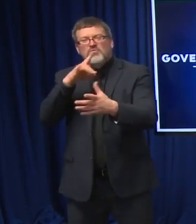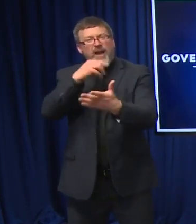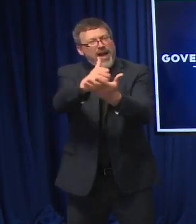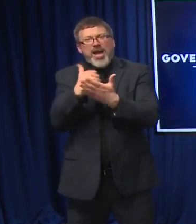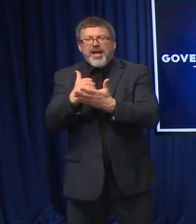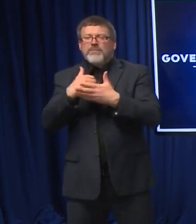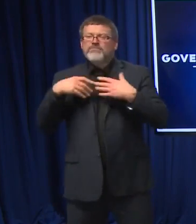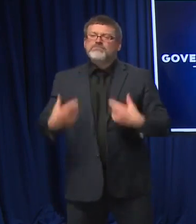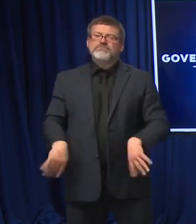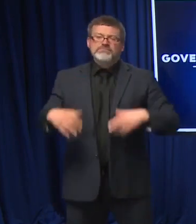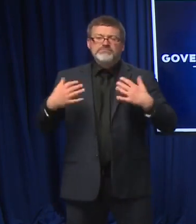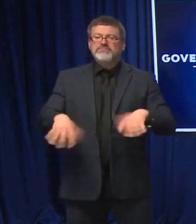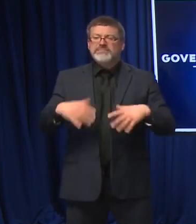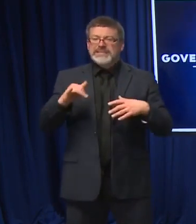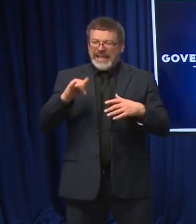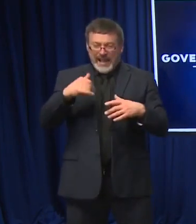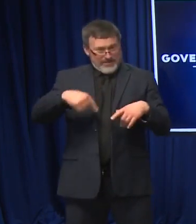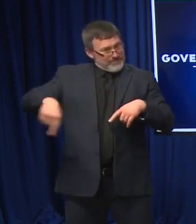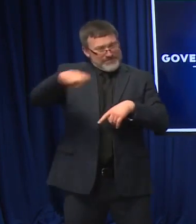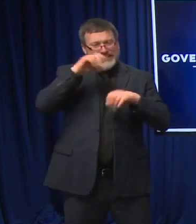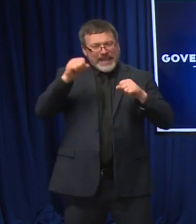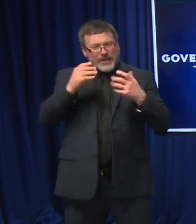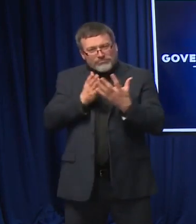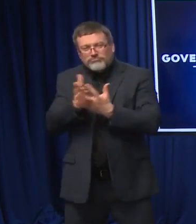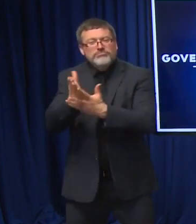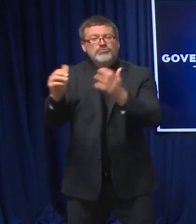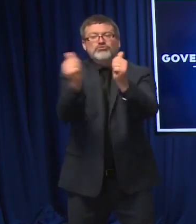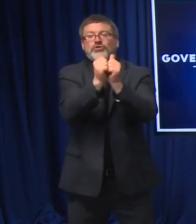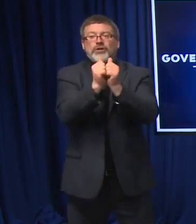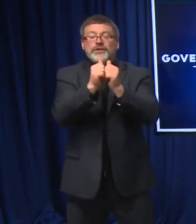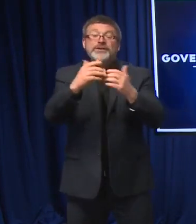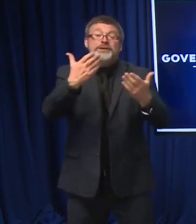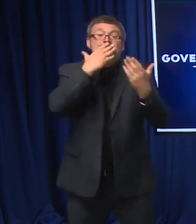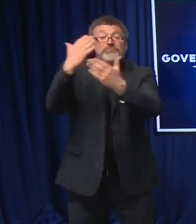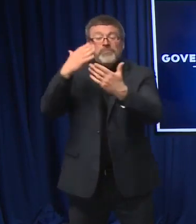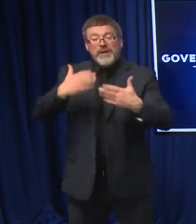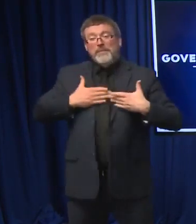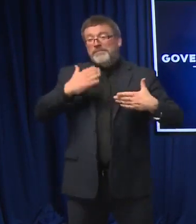through it as best as we possibly can. All right, have a great Thanksgiving, everybody. Thank you.